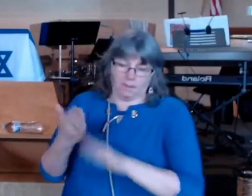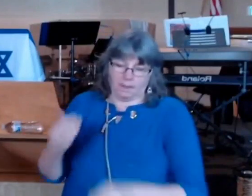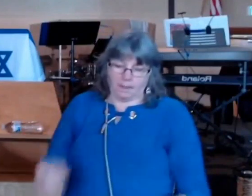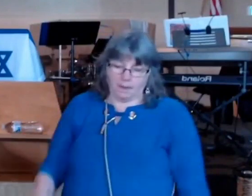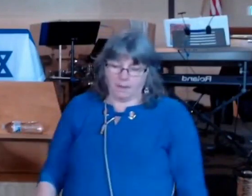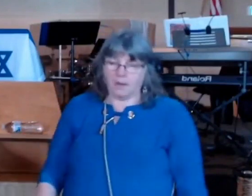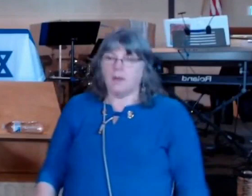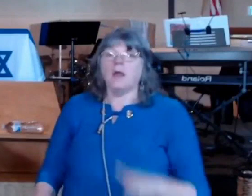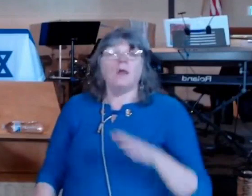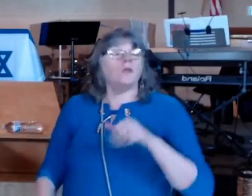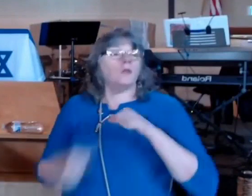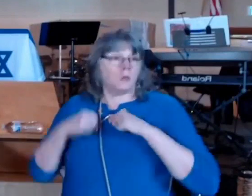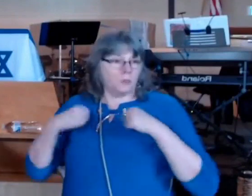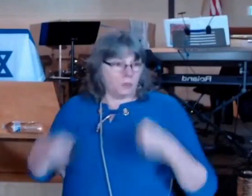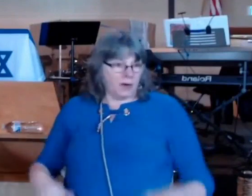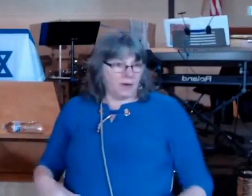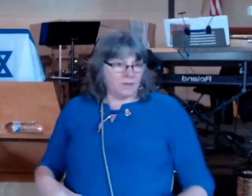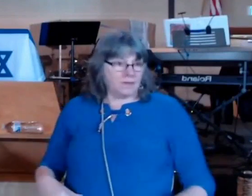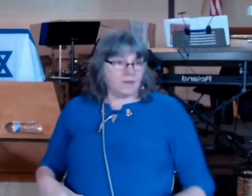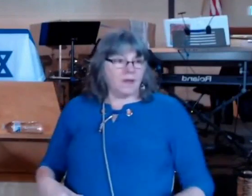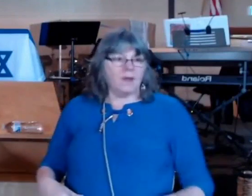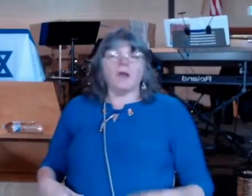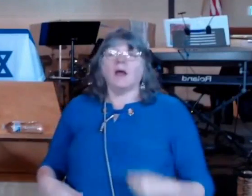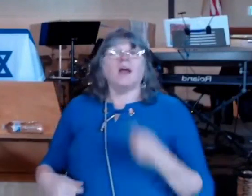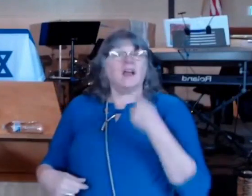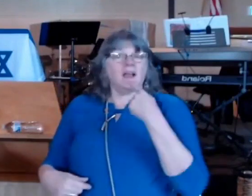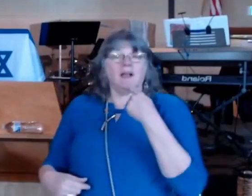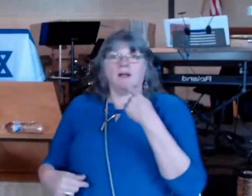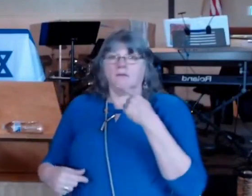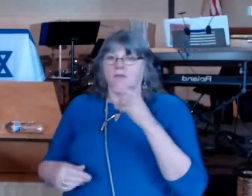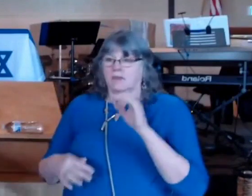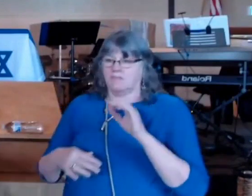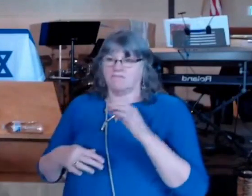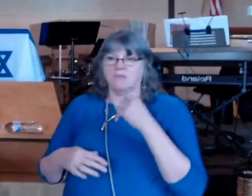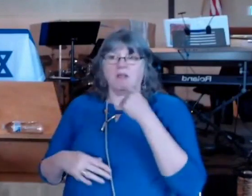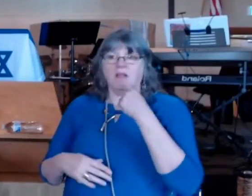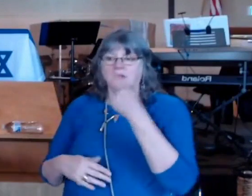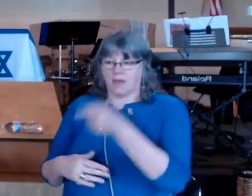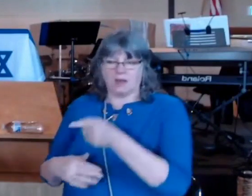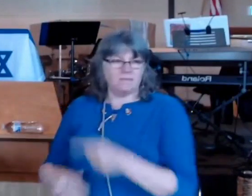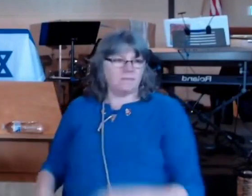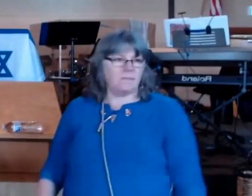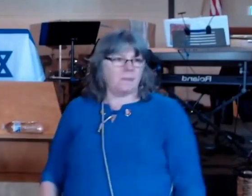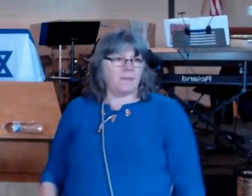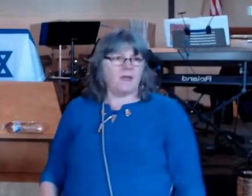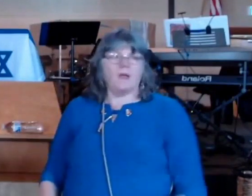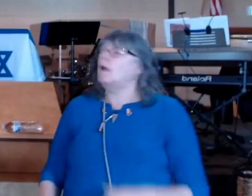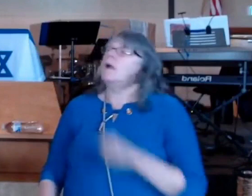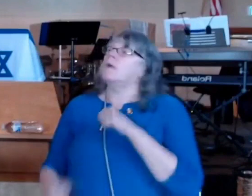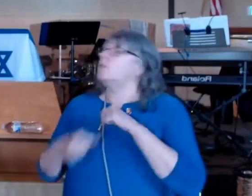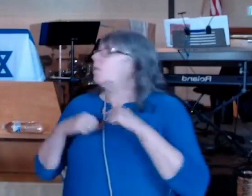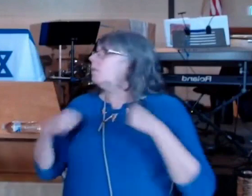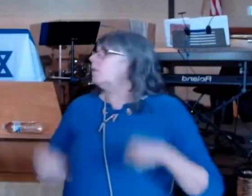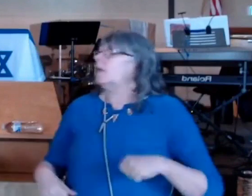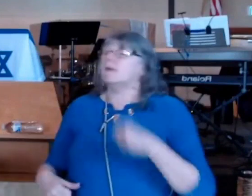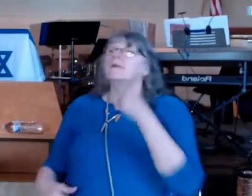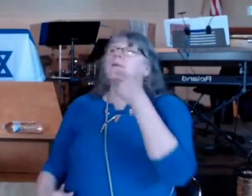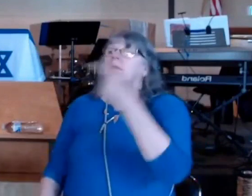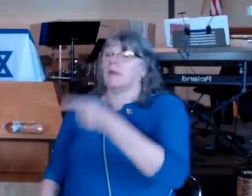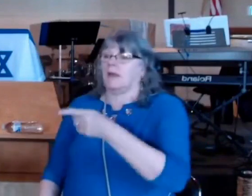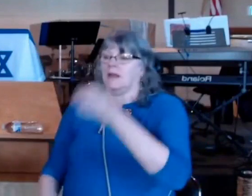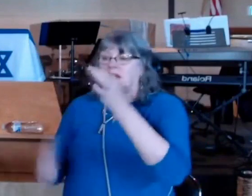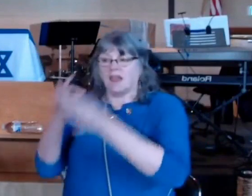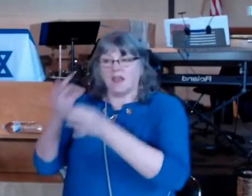that priest's word was final a doctor couldn't come and say I think you're really produced